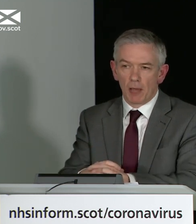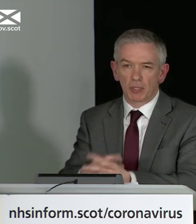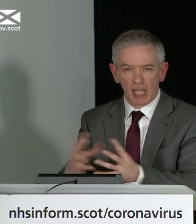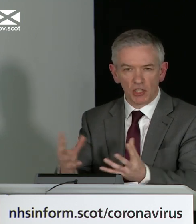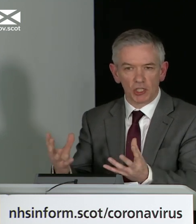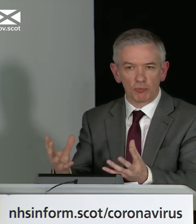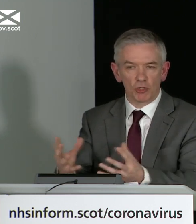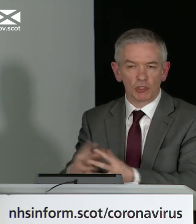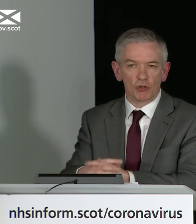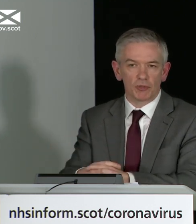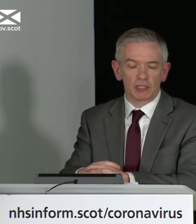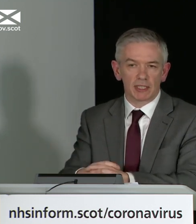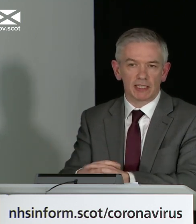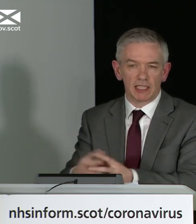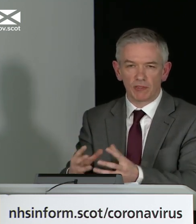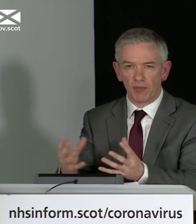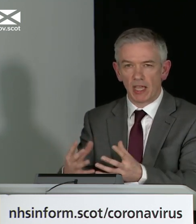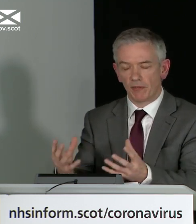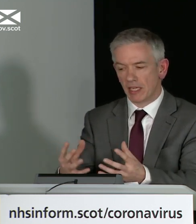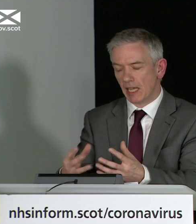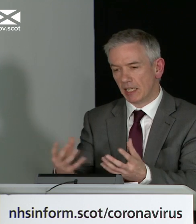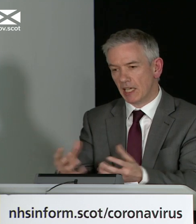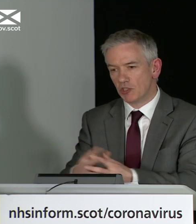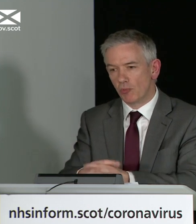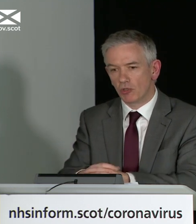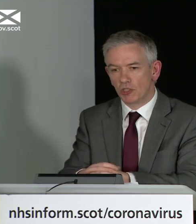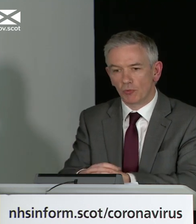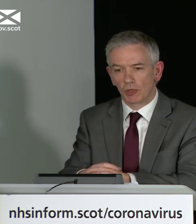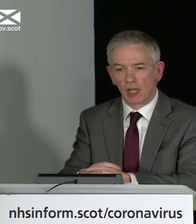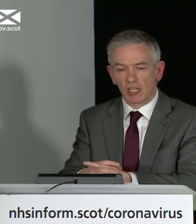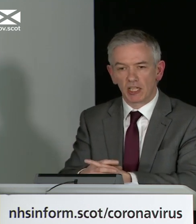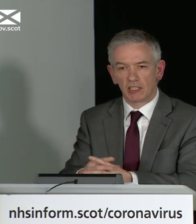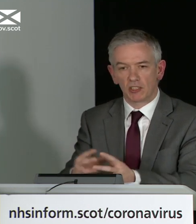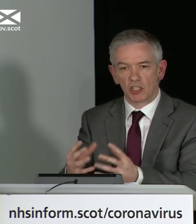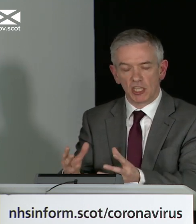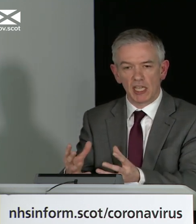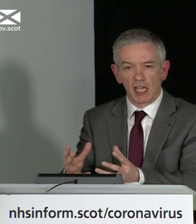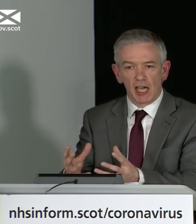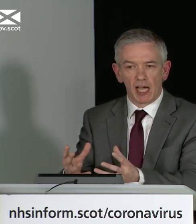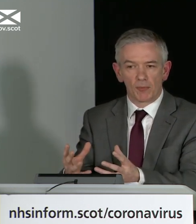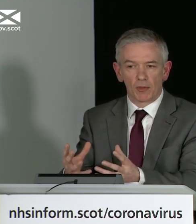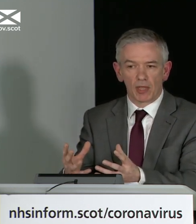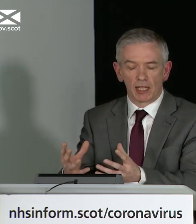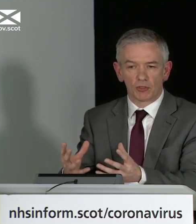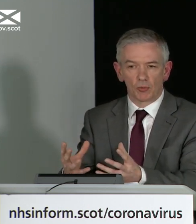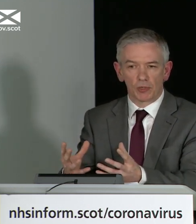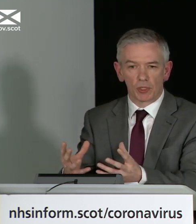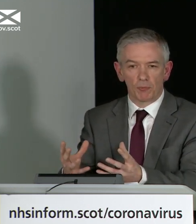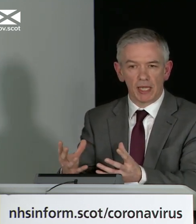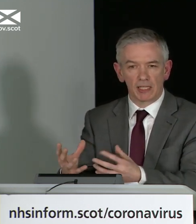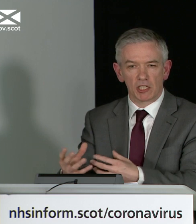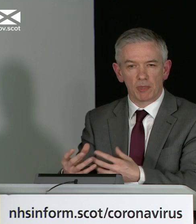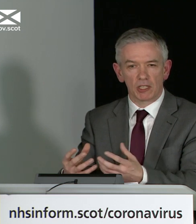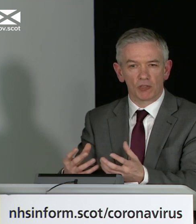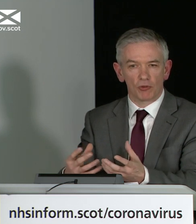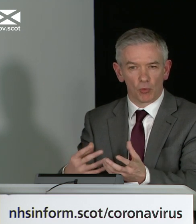potential exposure to COVID-19. This is very, very early case reports that we're starting to see. And we're